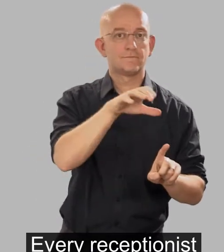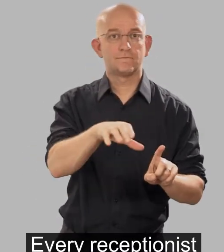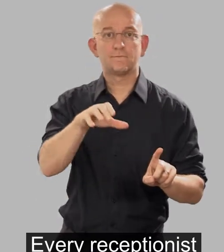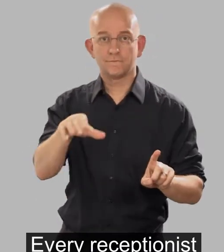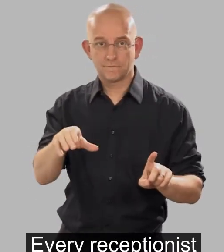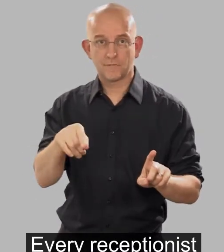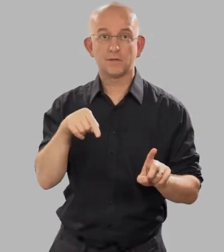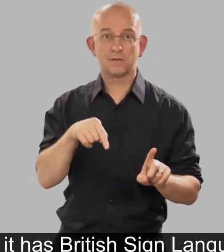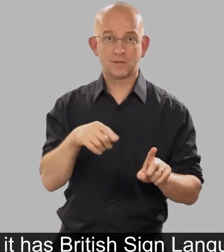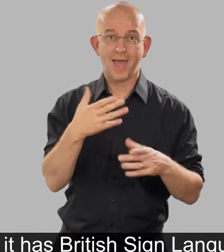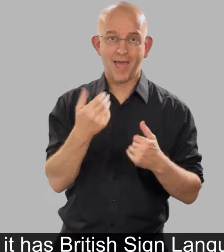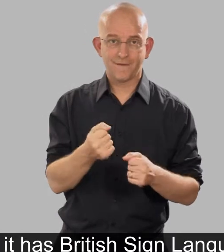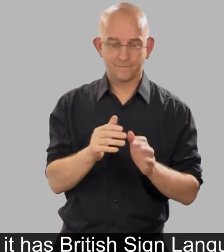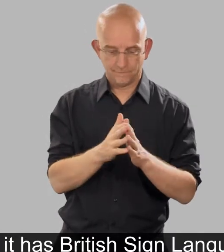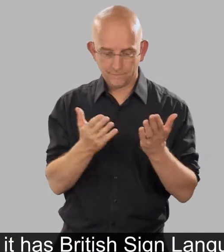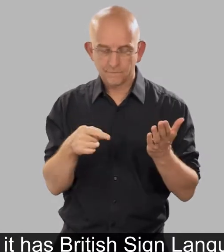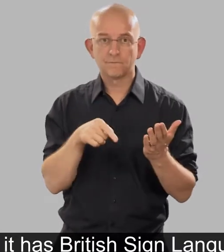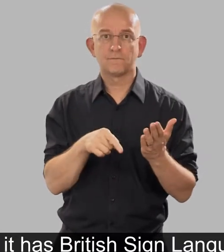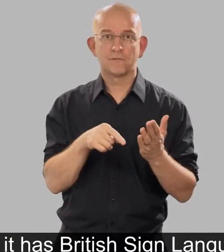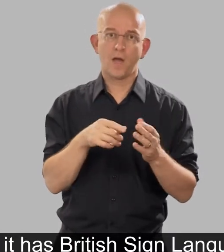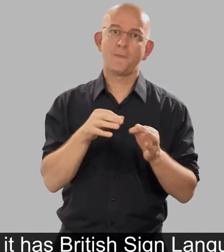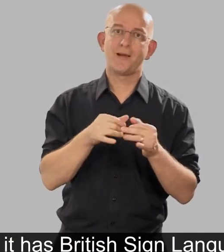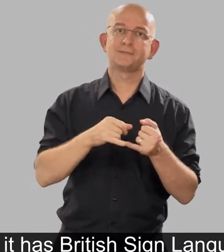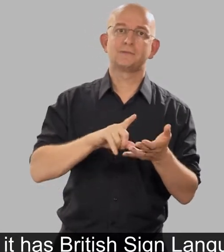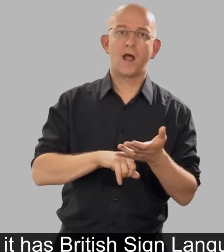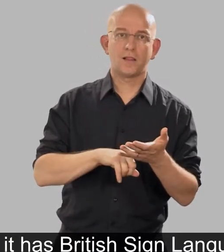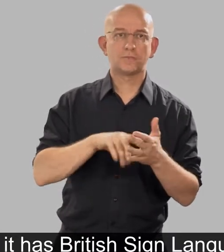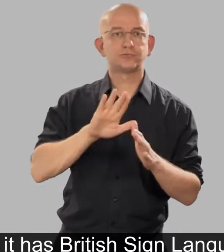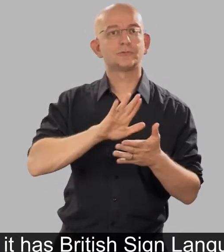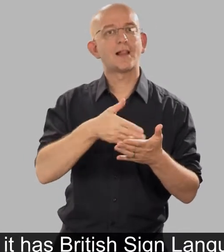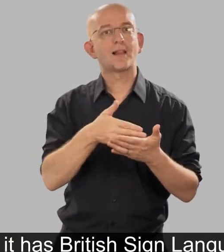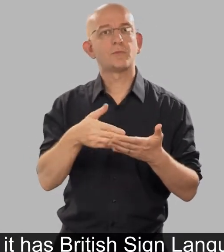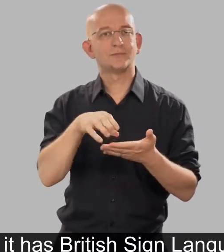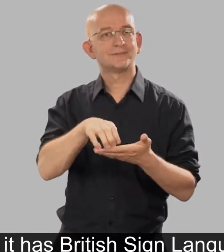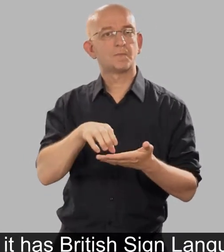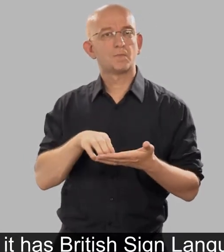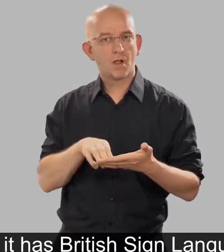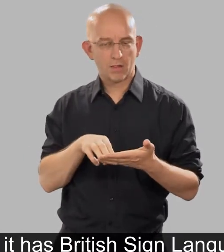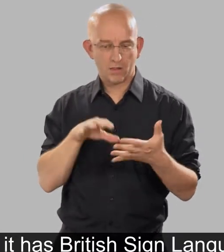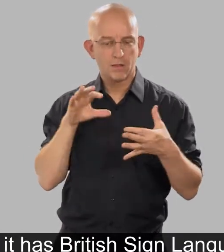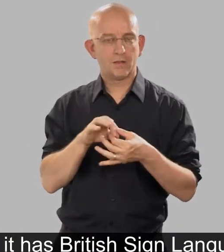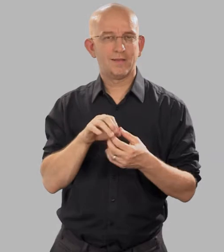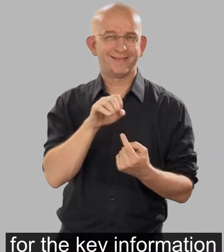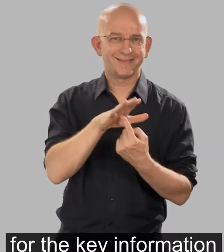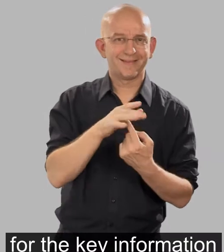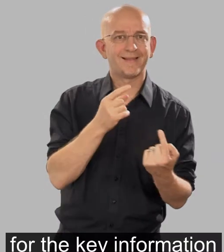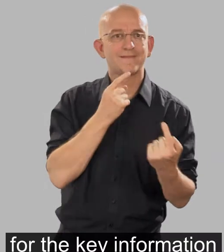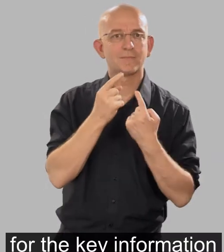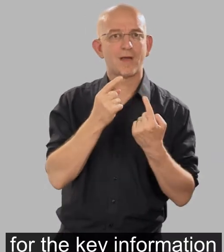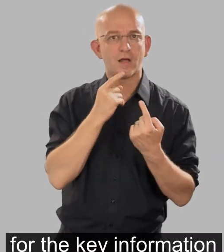and it has British Sign Language, BSL, symbols for the key information